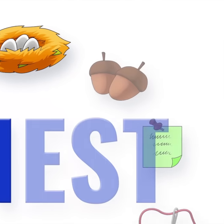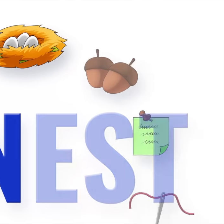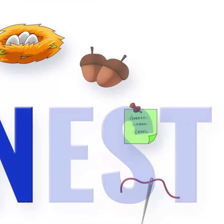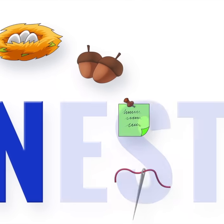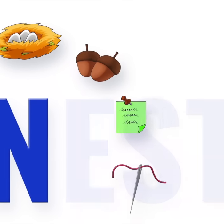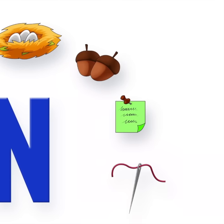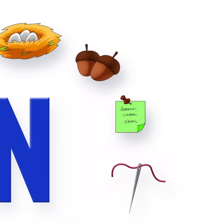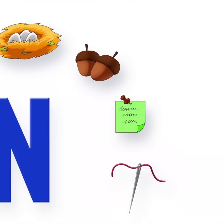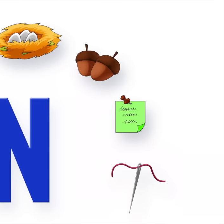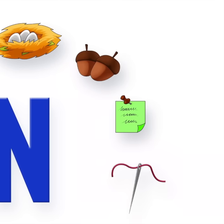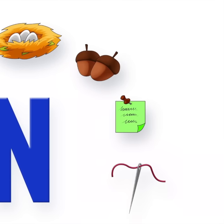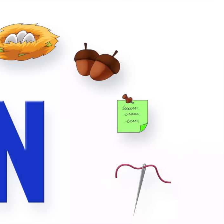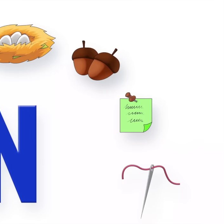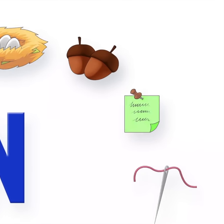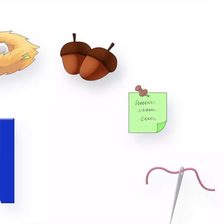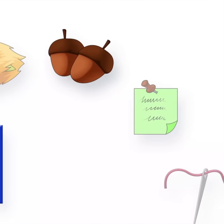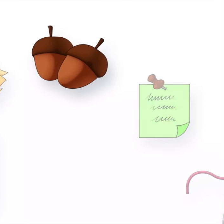Now you